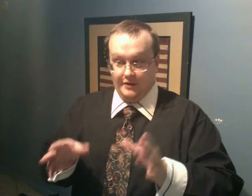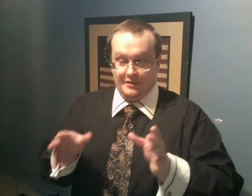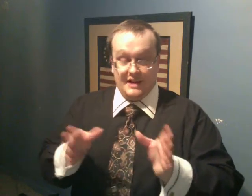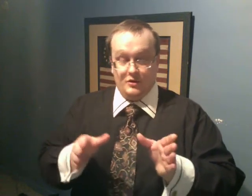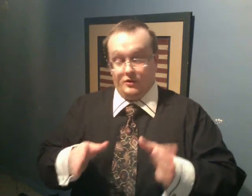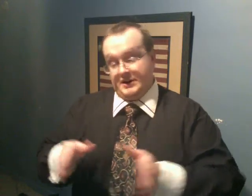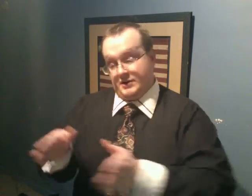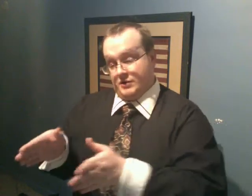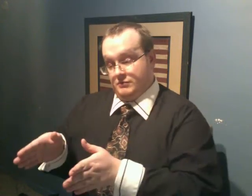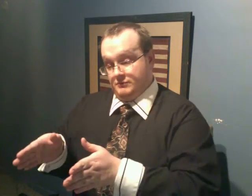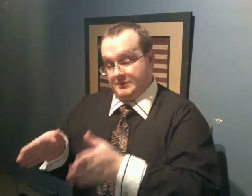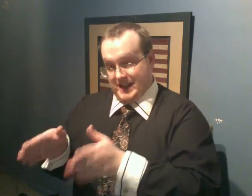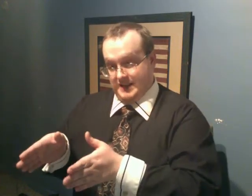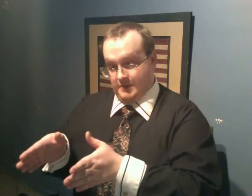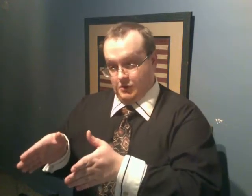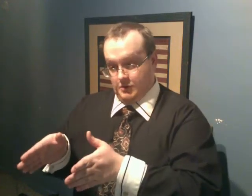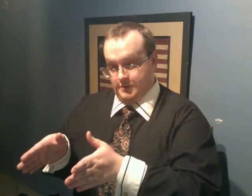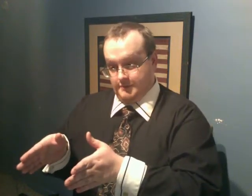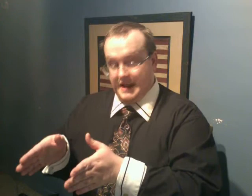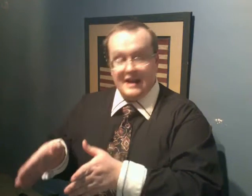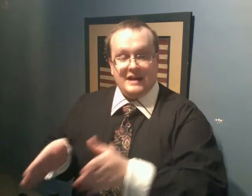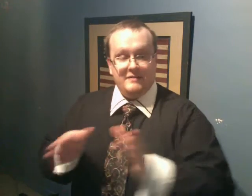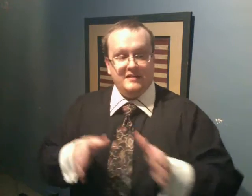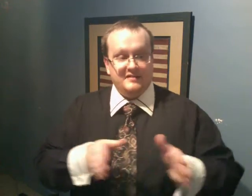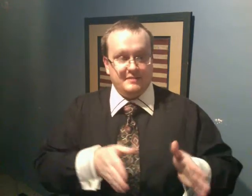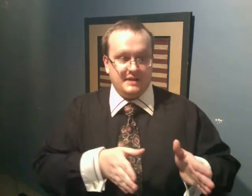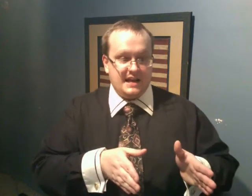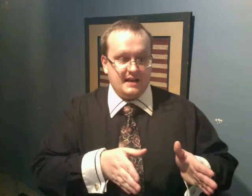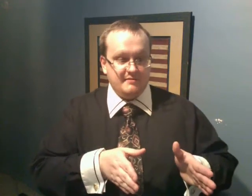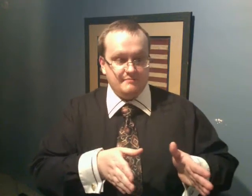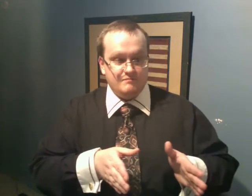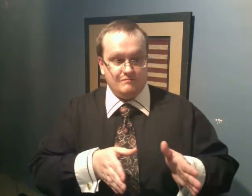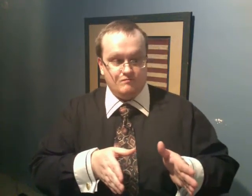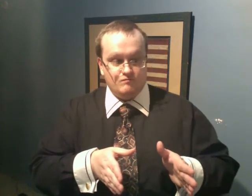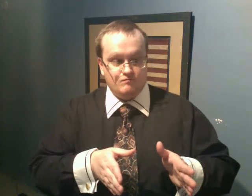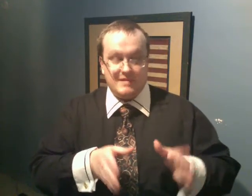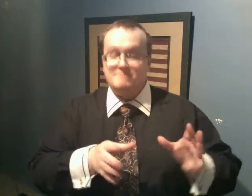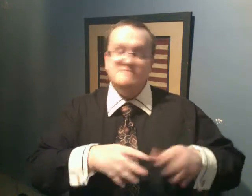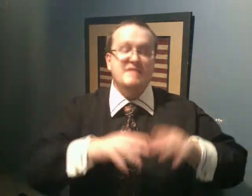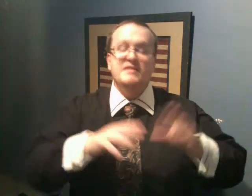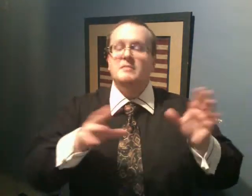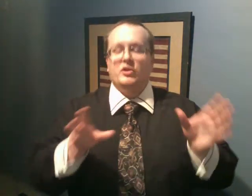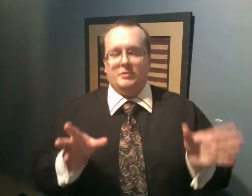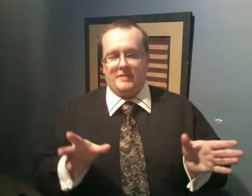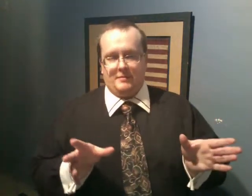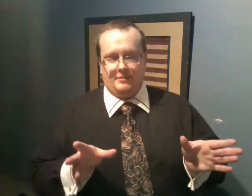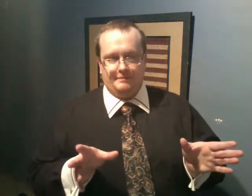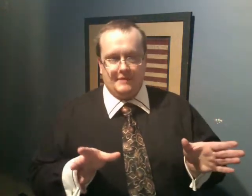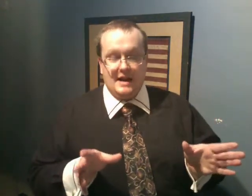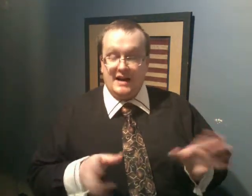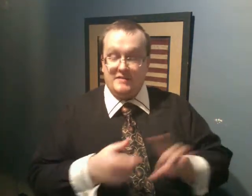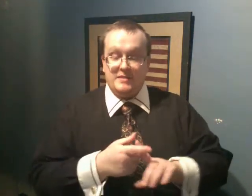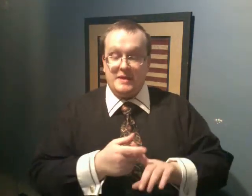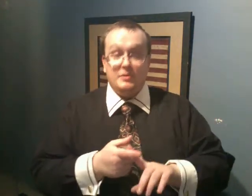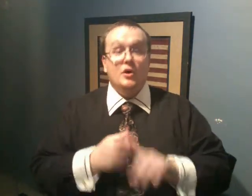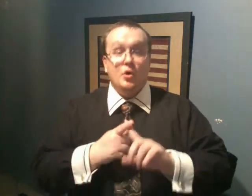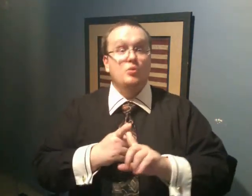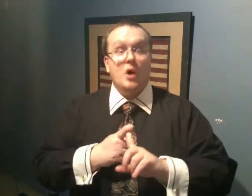Then you're going to go take the book. Give it to somebody. Give it to multiple people. Give it to people who